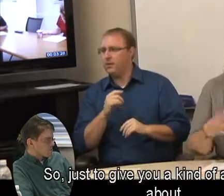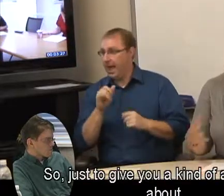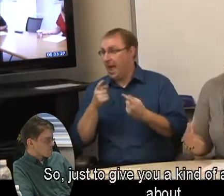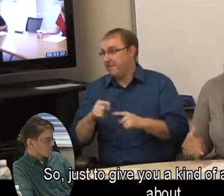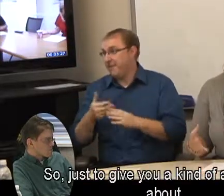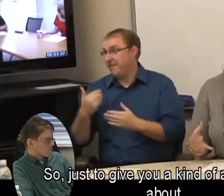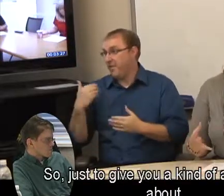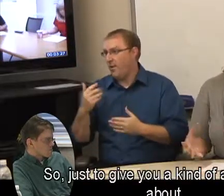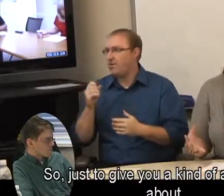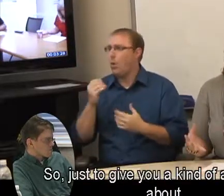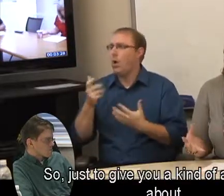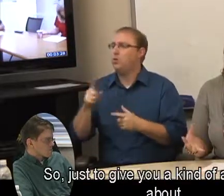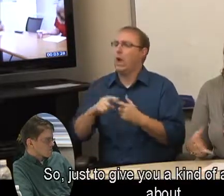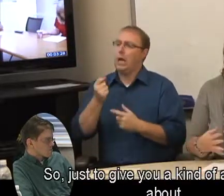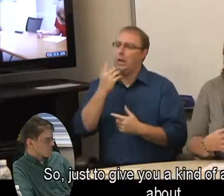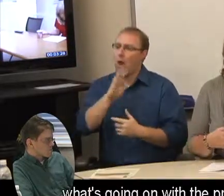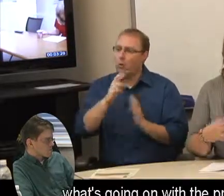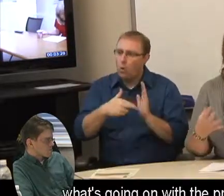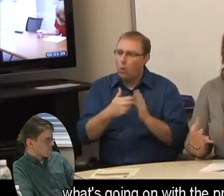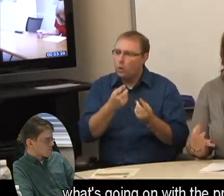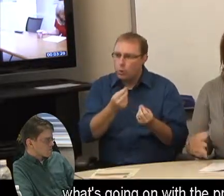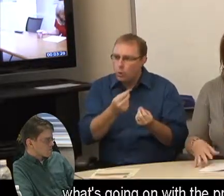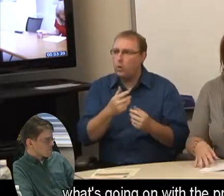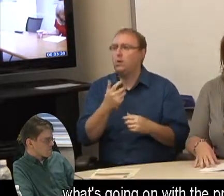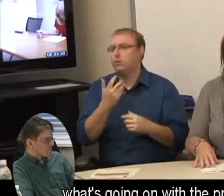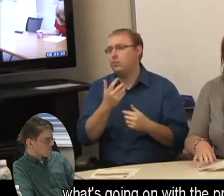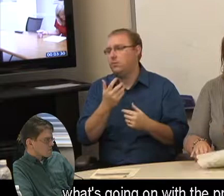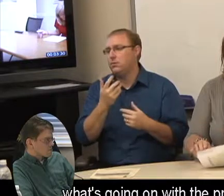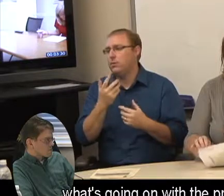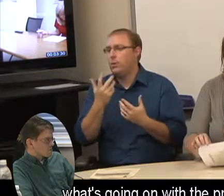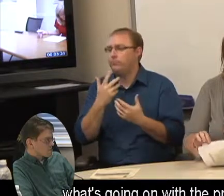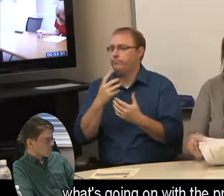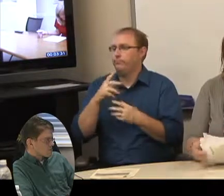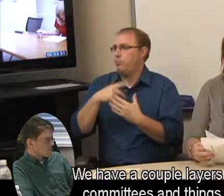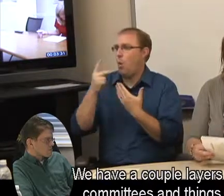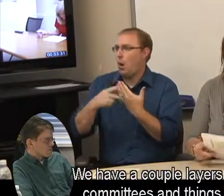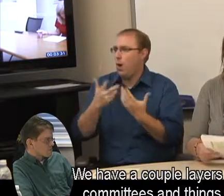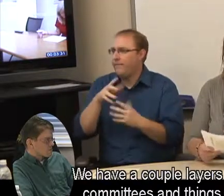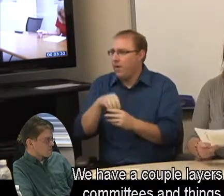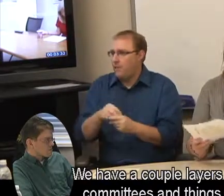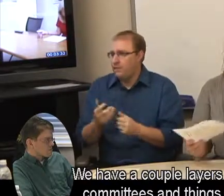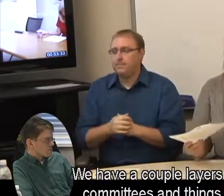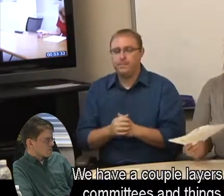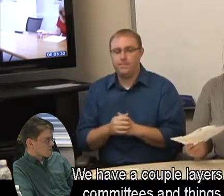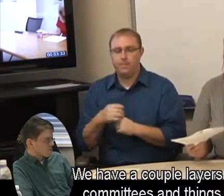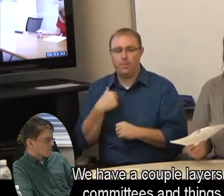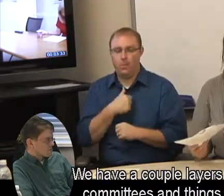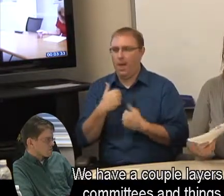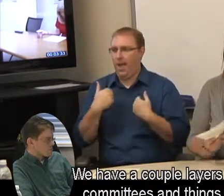So just to give you kind of an awareness about what's going on with the program, we have a couple layers, as all